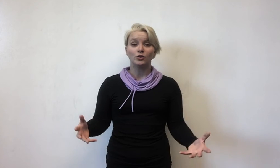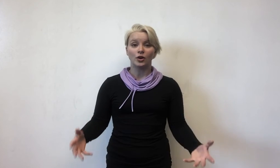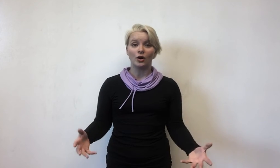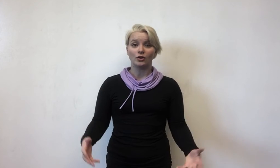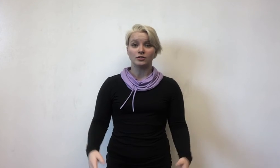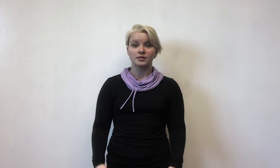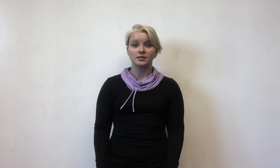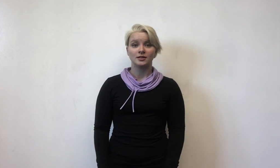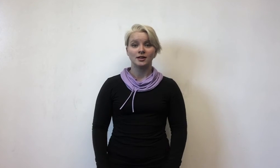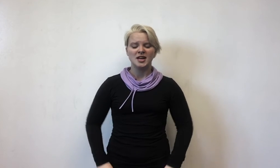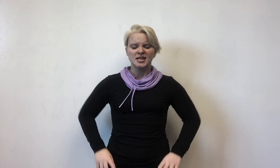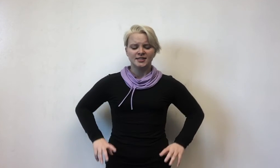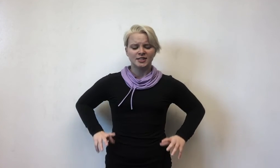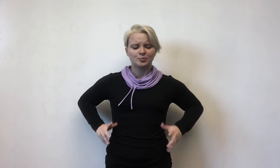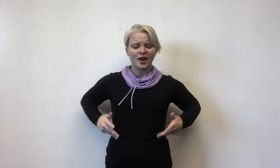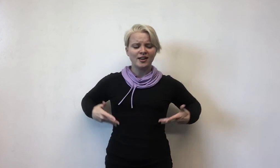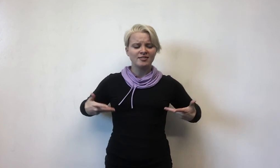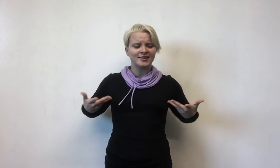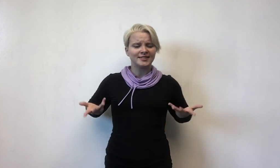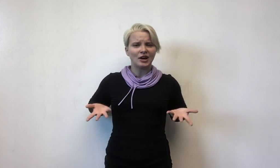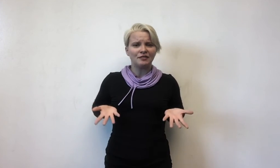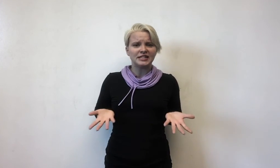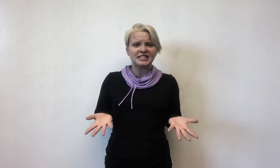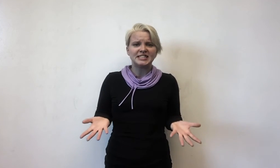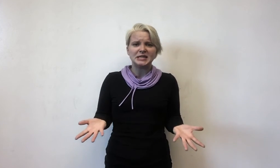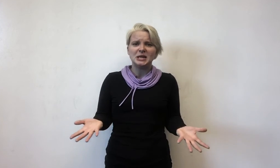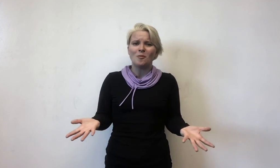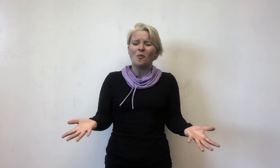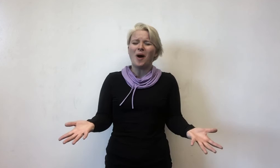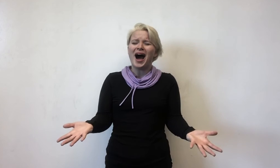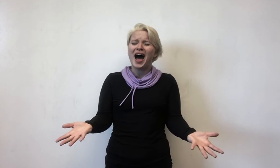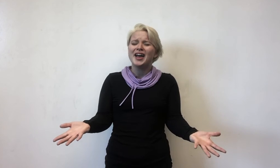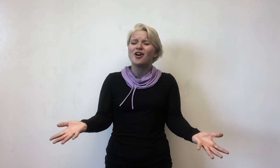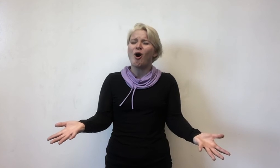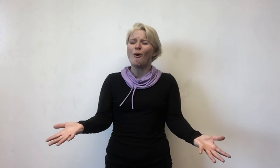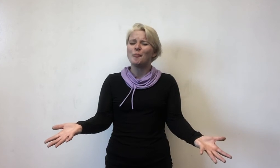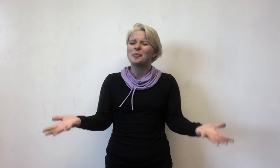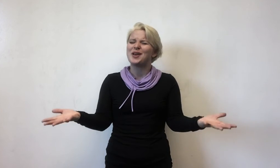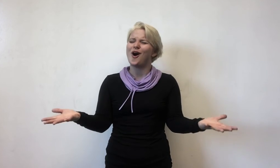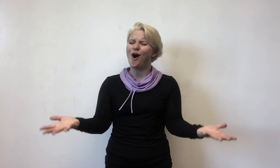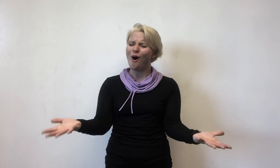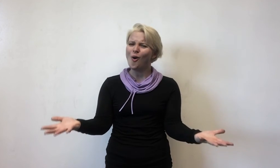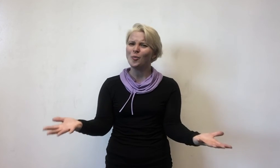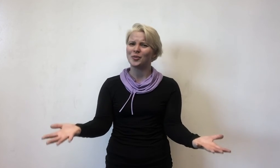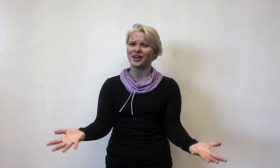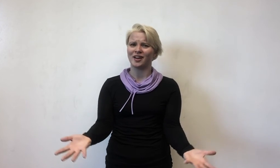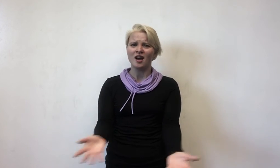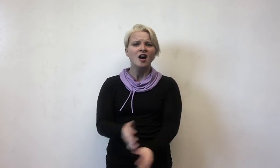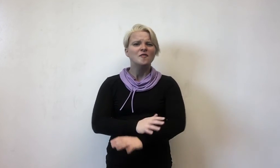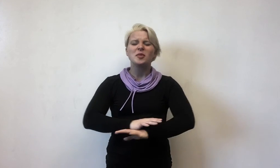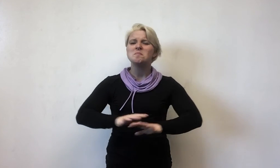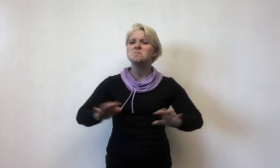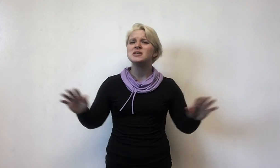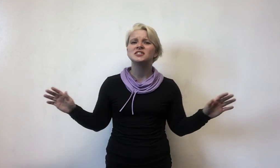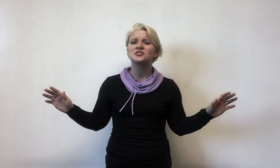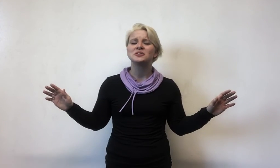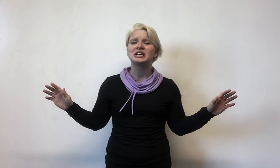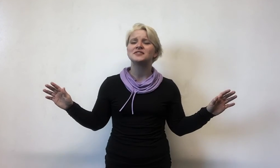girls spreading their self-esteem wide open, hoping for the mystery of